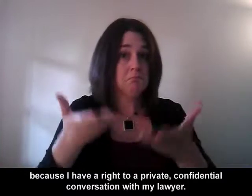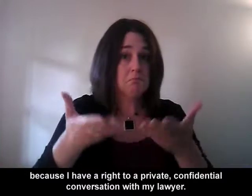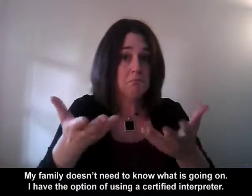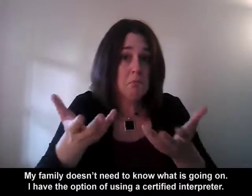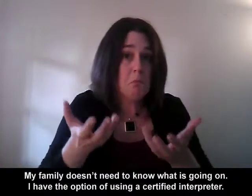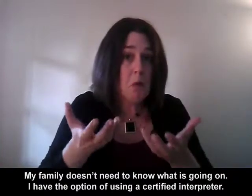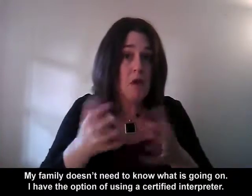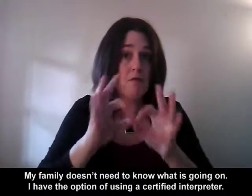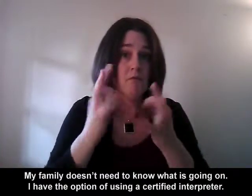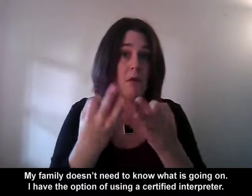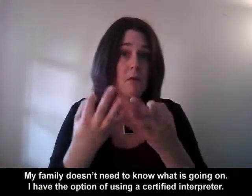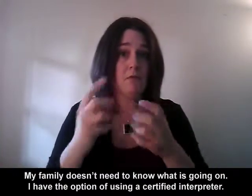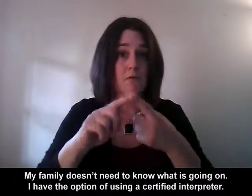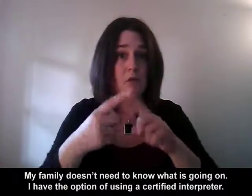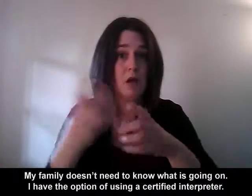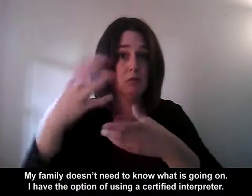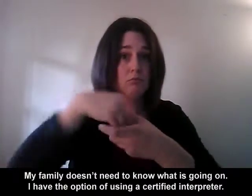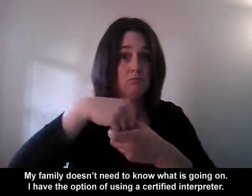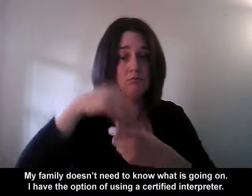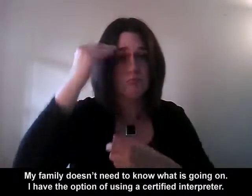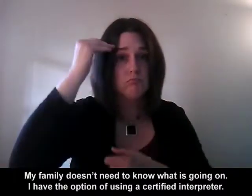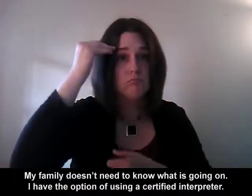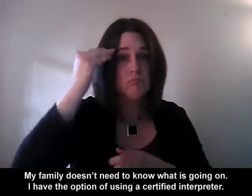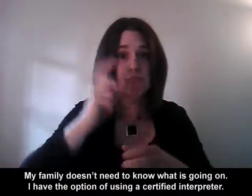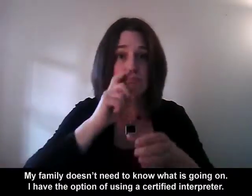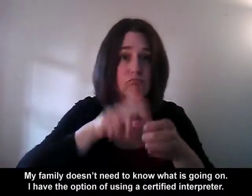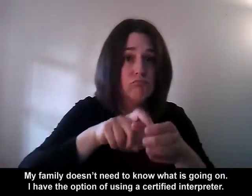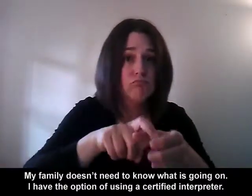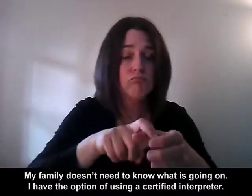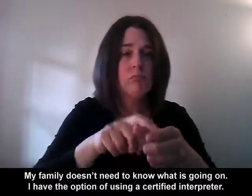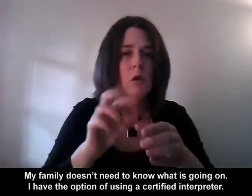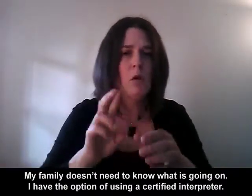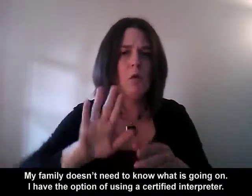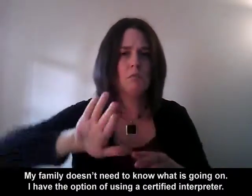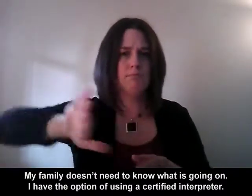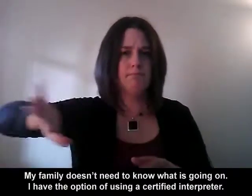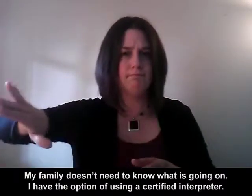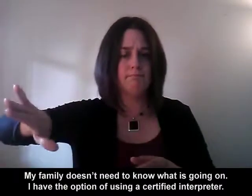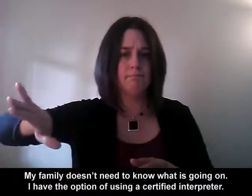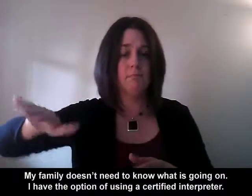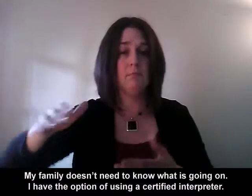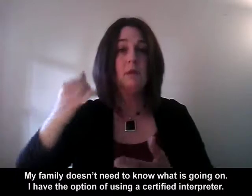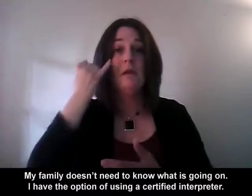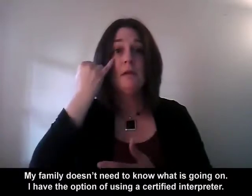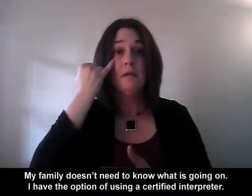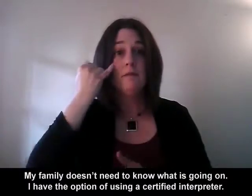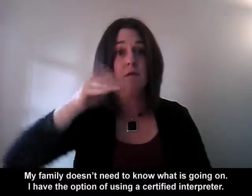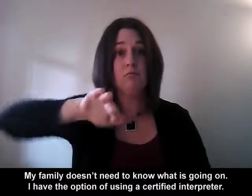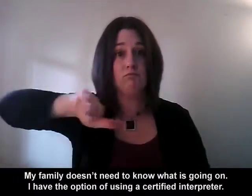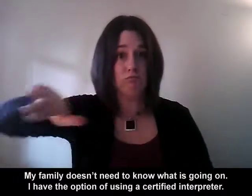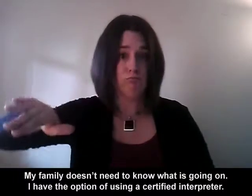My family doesn't need to know what is going on. I have the option of using a certified interpreter.